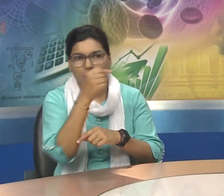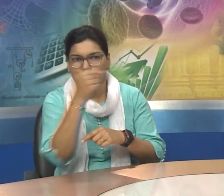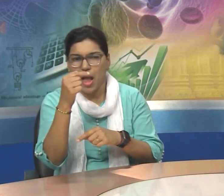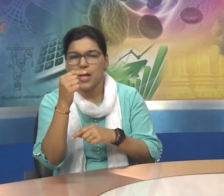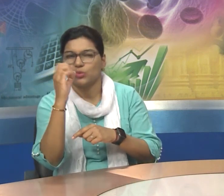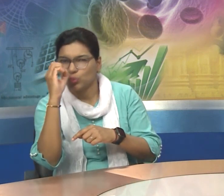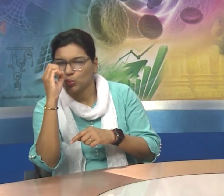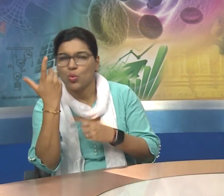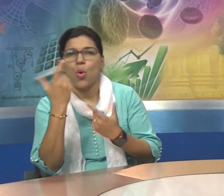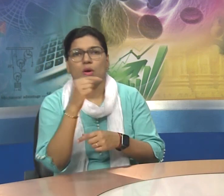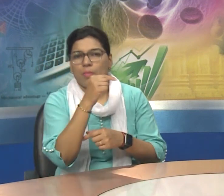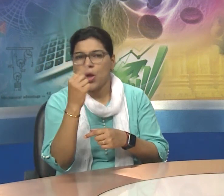Means cold.